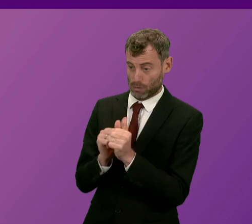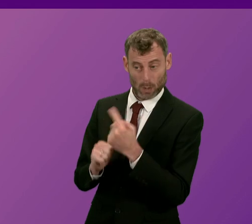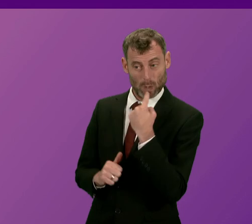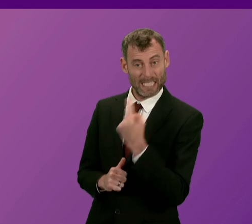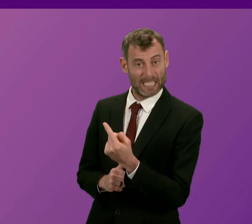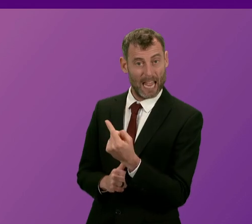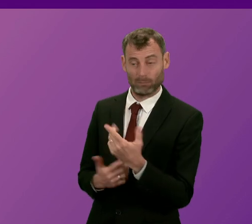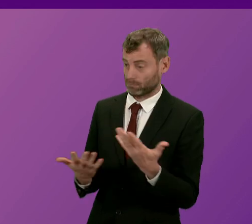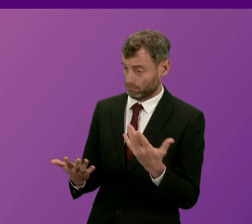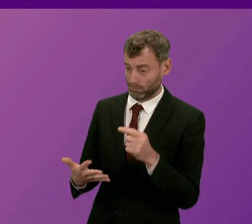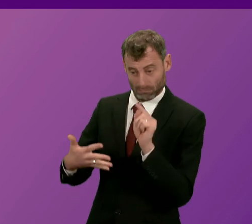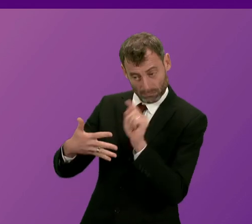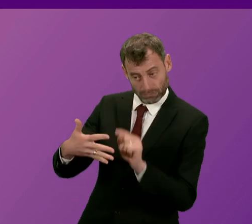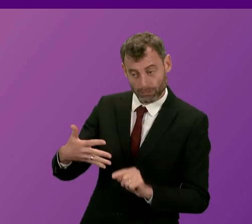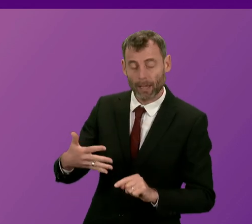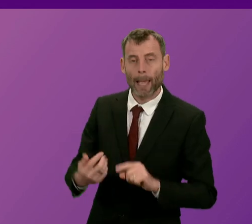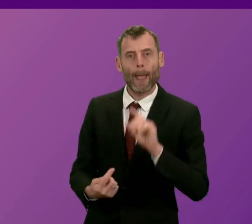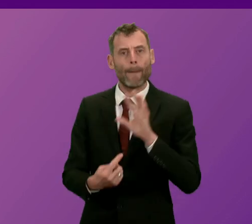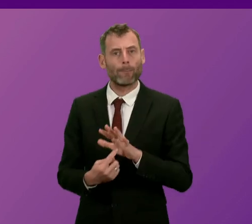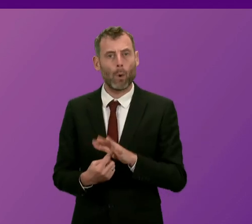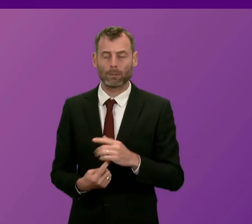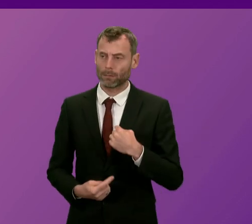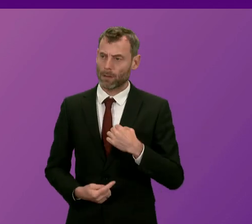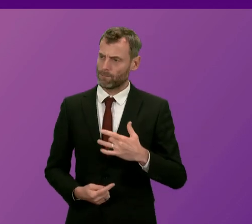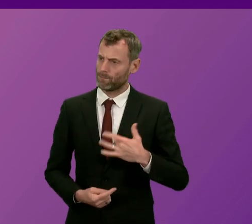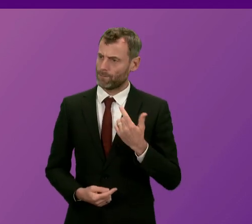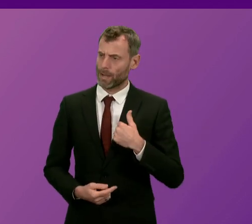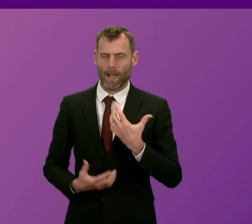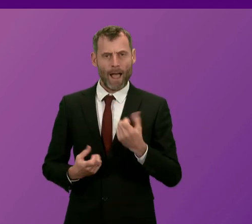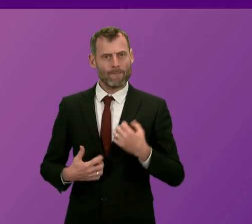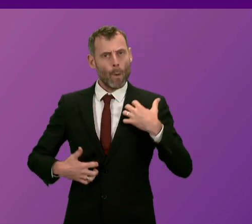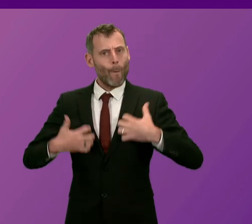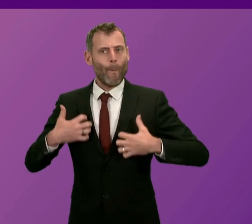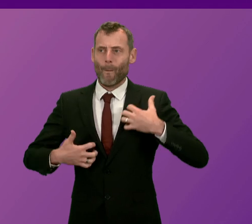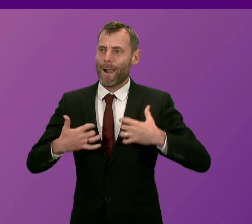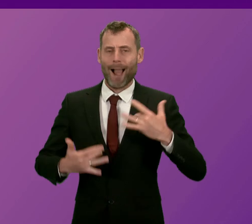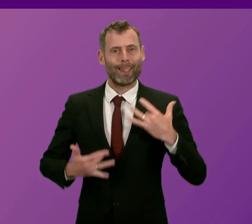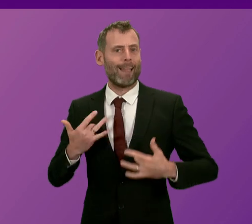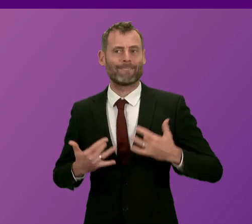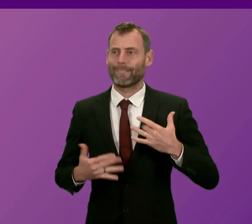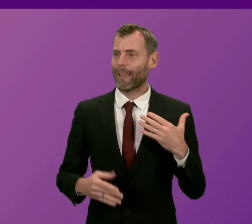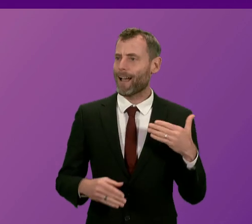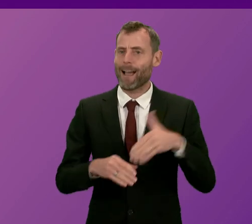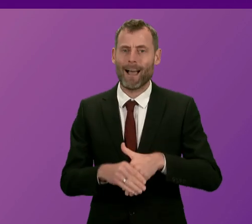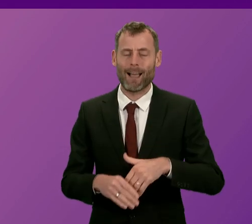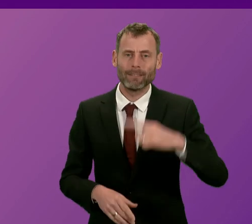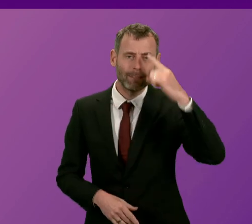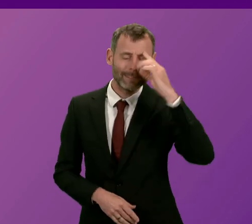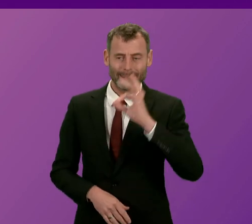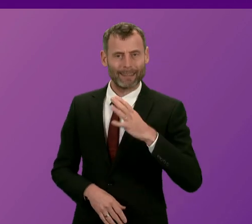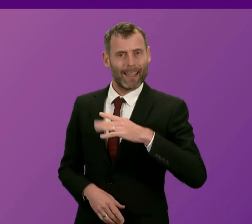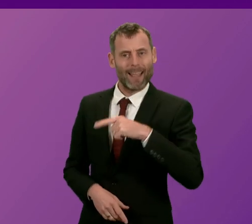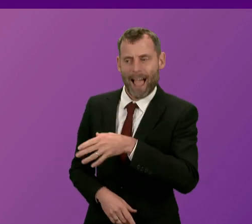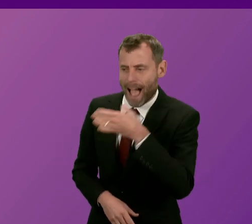to have a fulfilling life that does not require any resort to alcohol